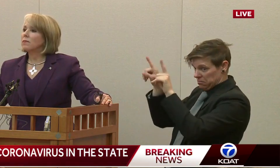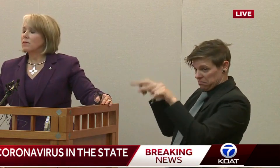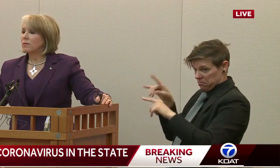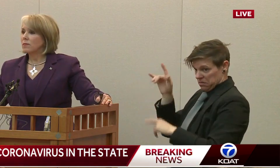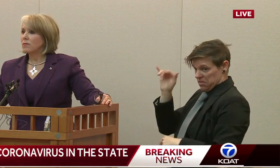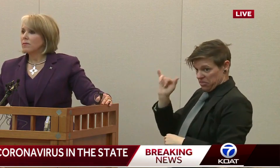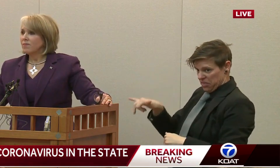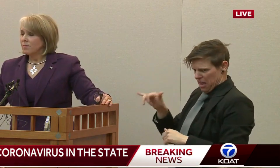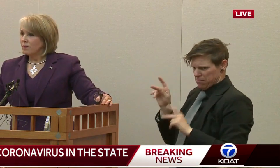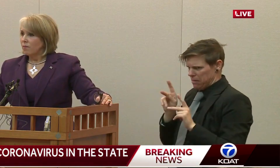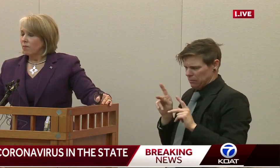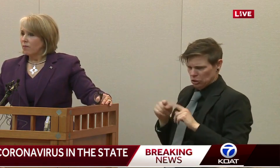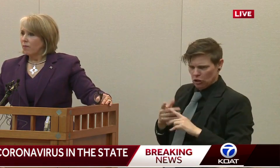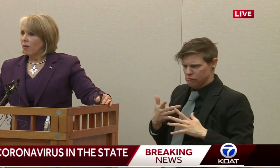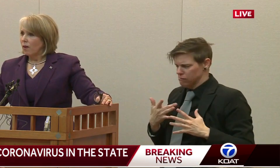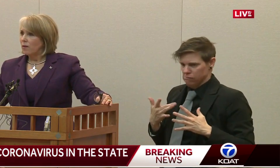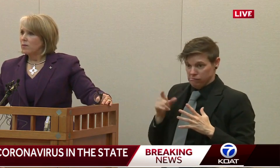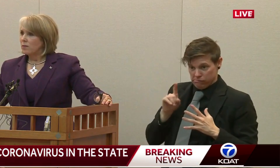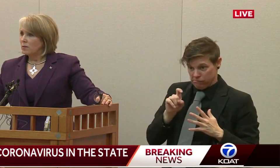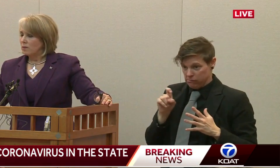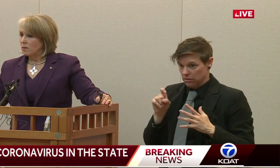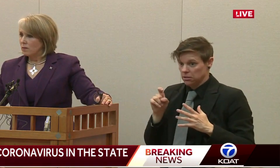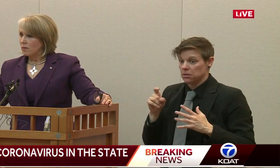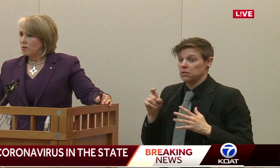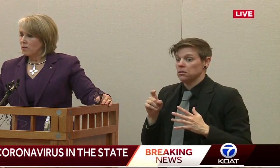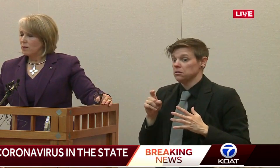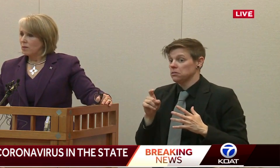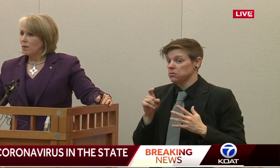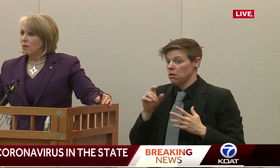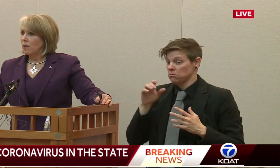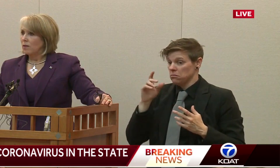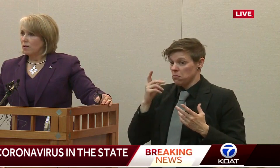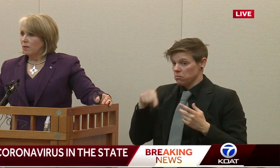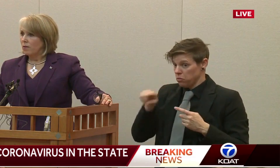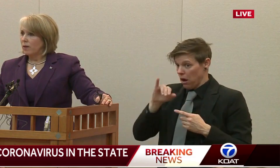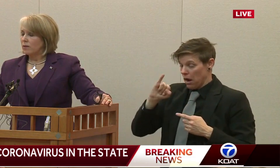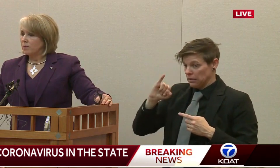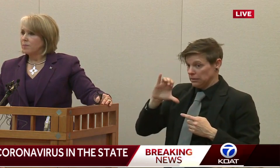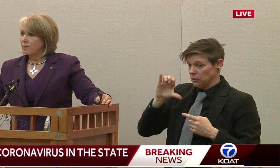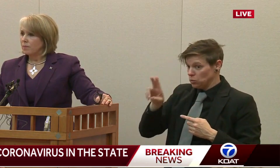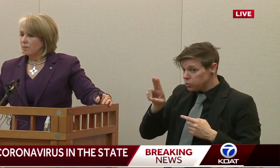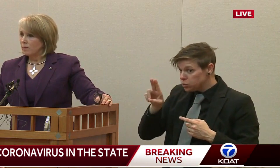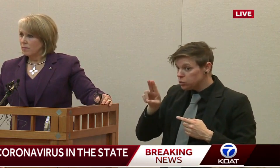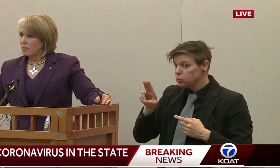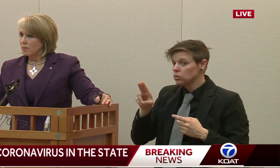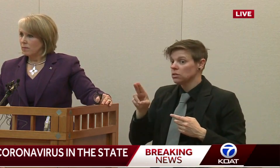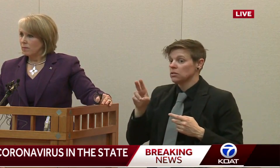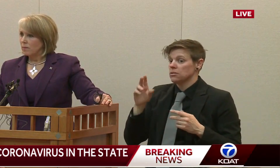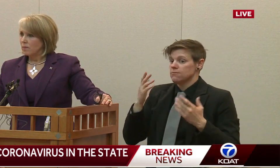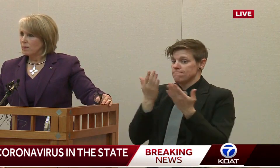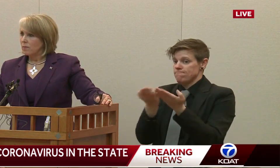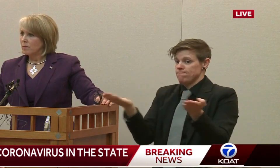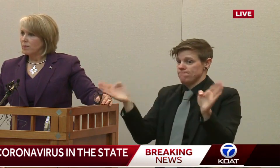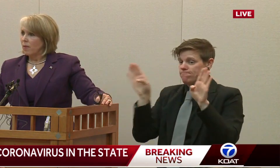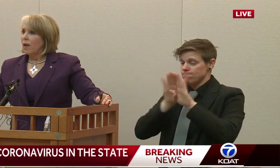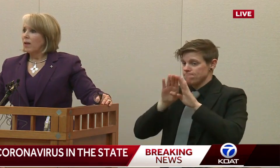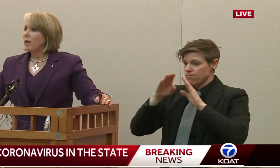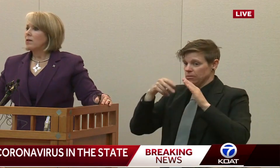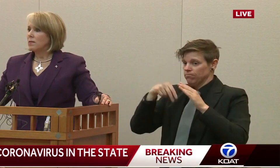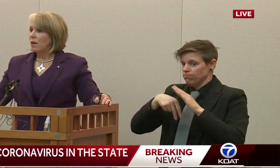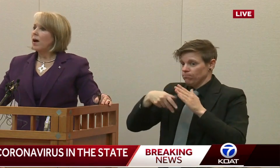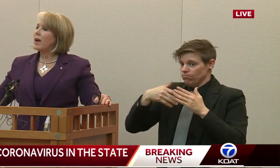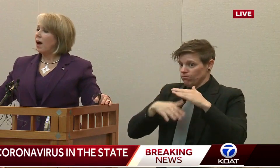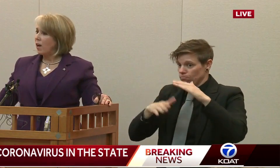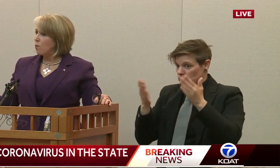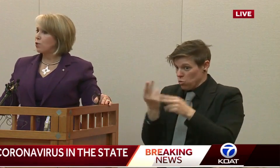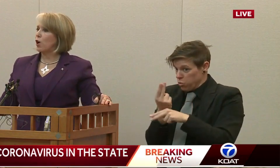about, or we've been asking about ICU and ventilator capacity. That might motivate people with